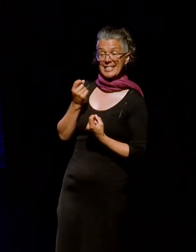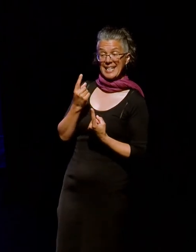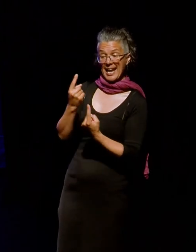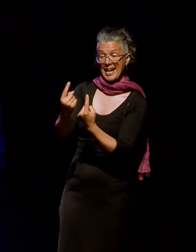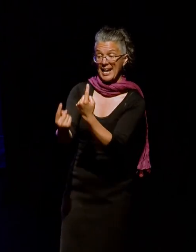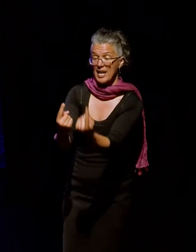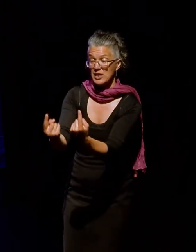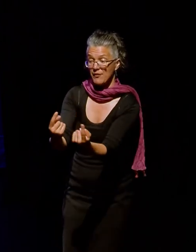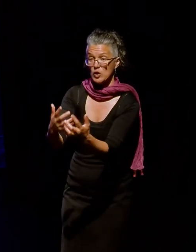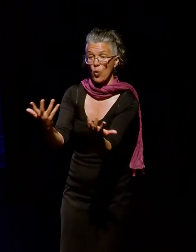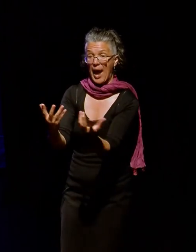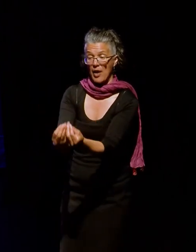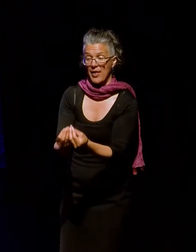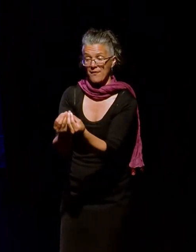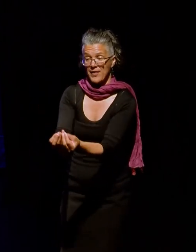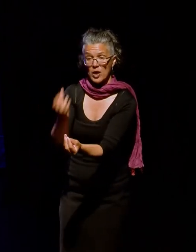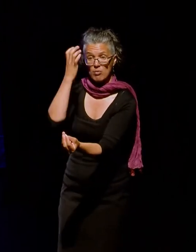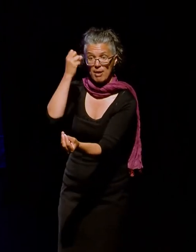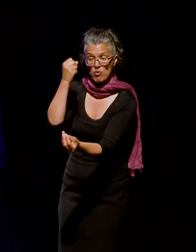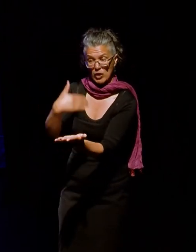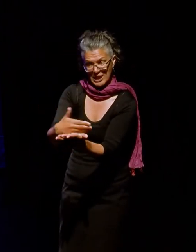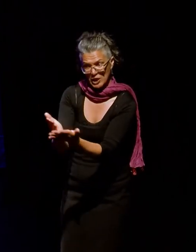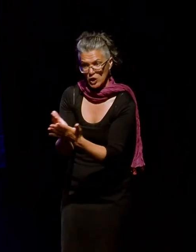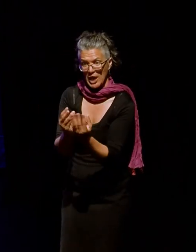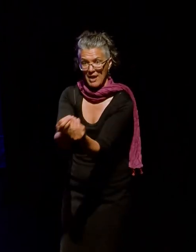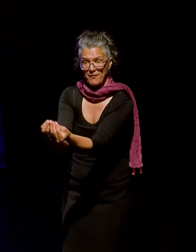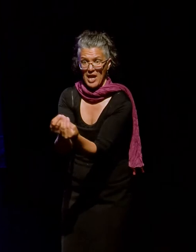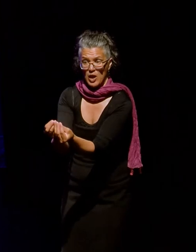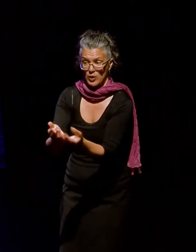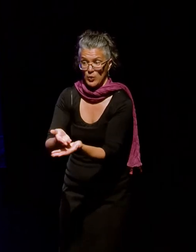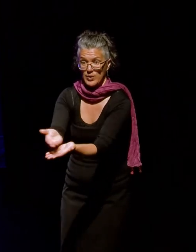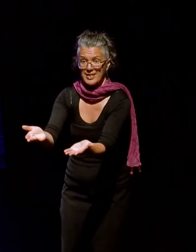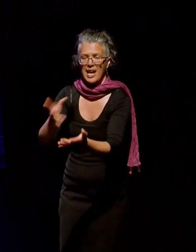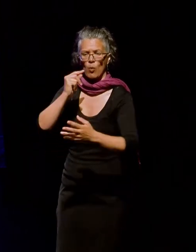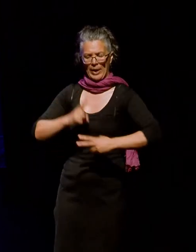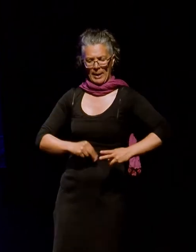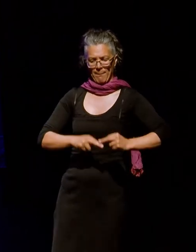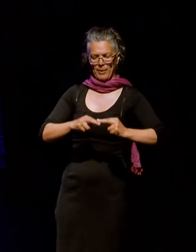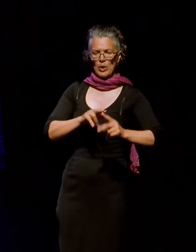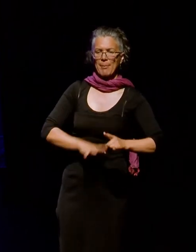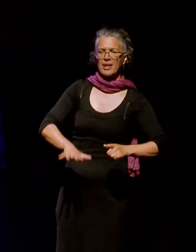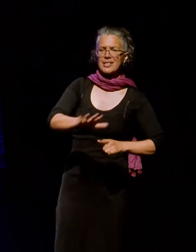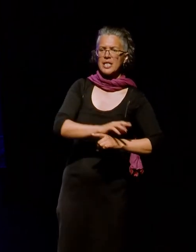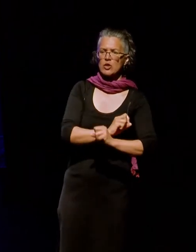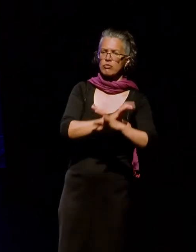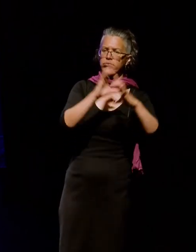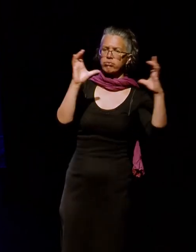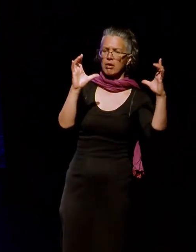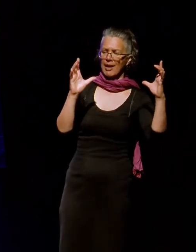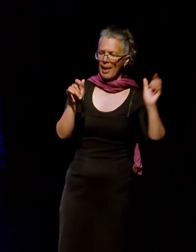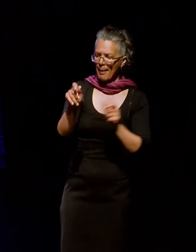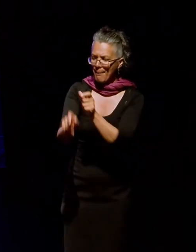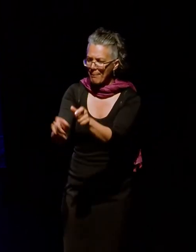memory work and how it connects to communities and shared values, we can build a contextual picture of how people who use these technologies